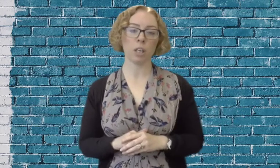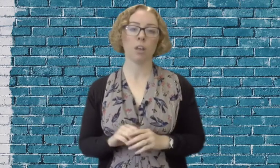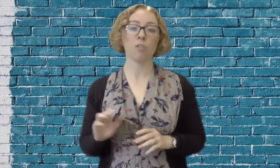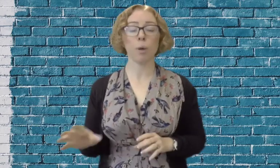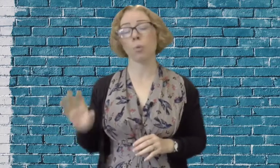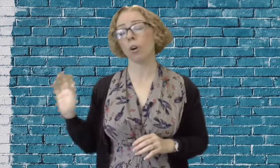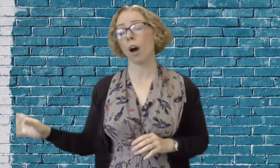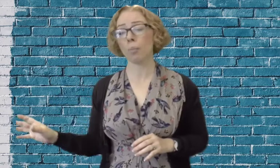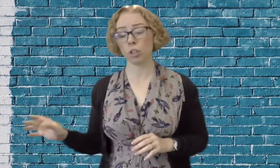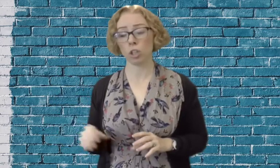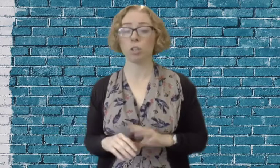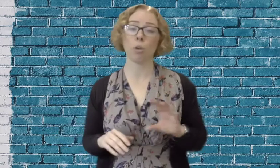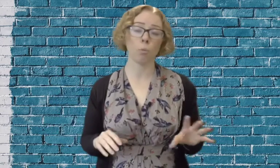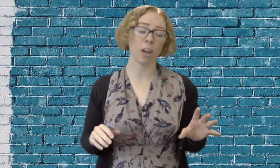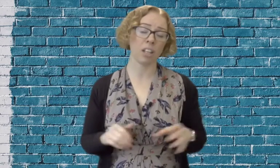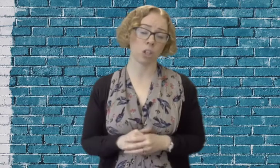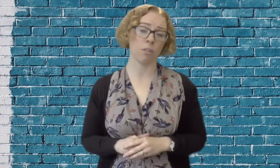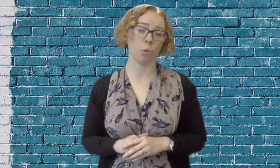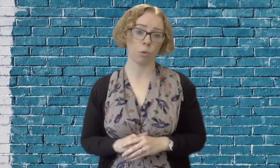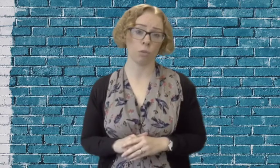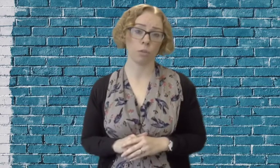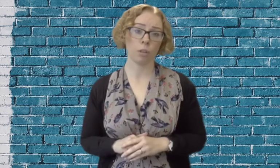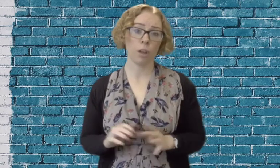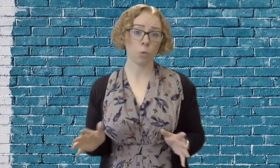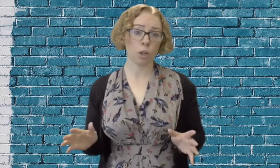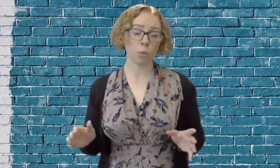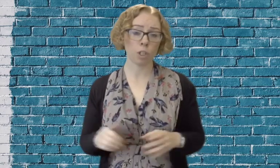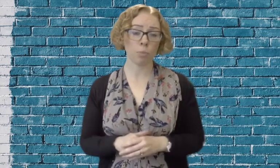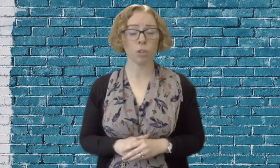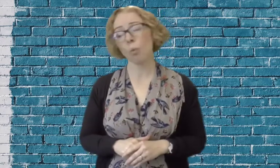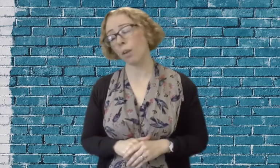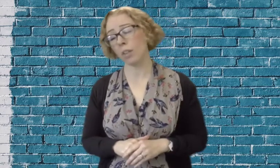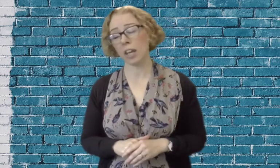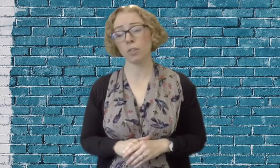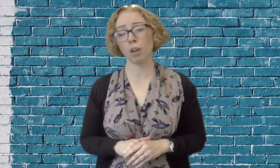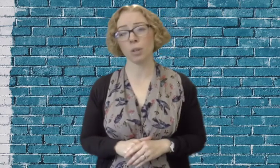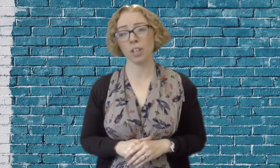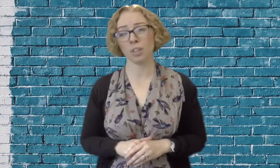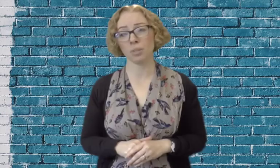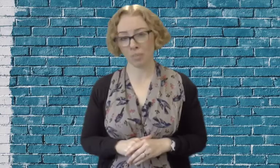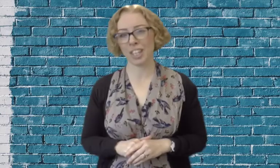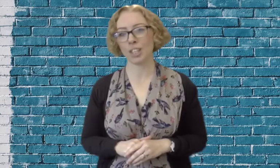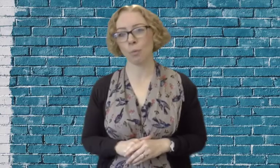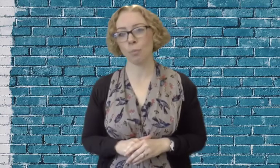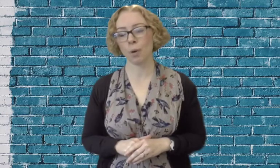for people with higher budgets than you might initially have thought of. If you want any more tips wait for the next video in my series. See you soon, bye!